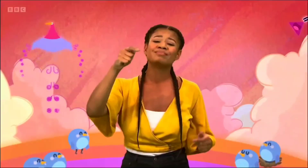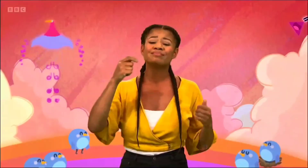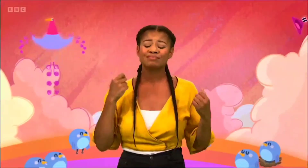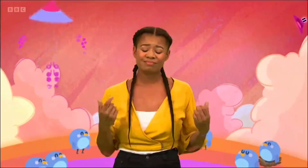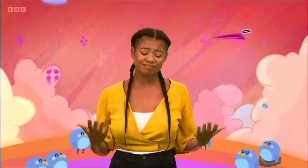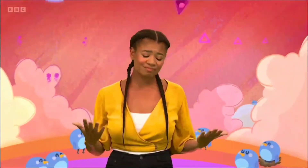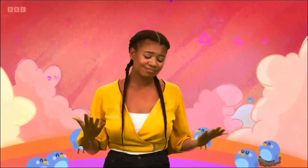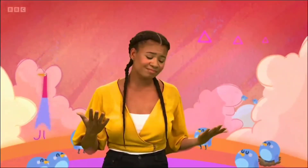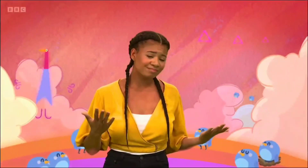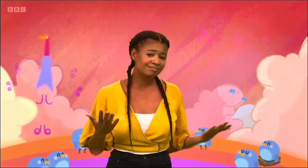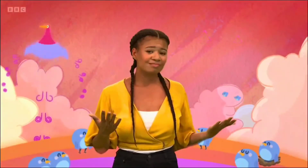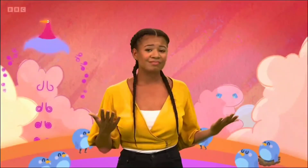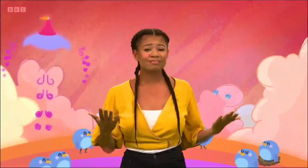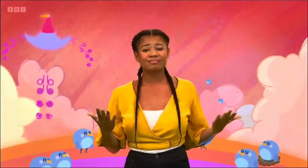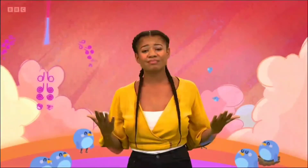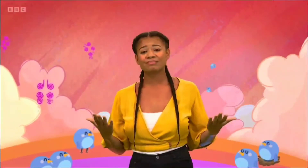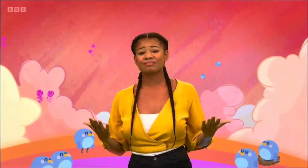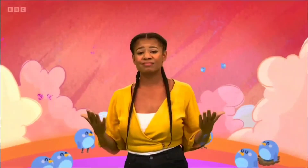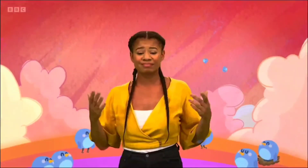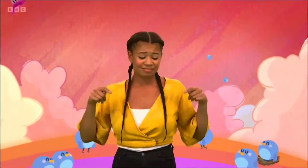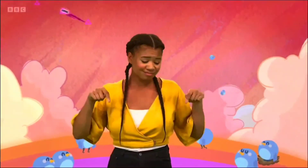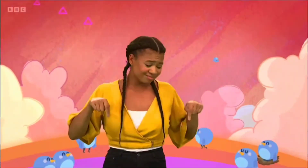can't I